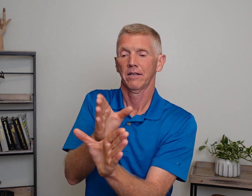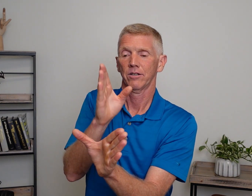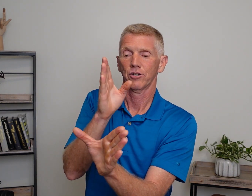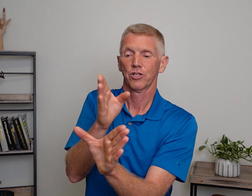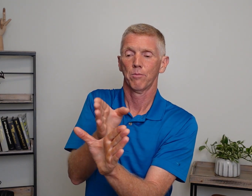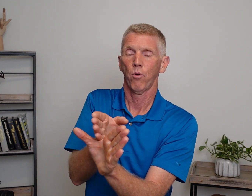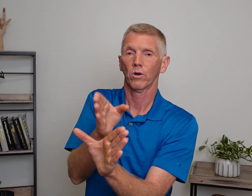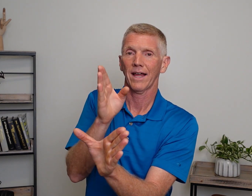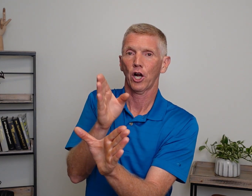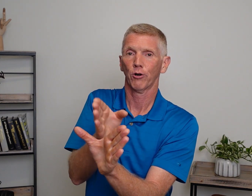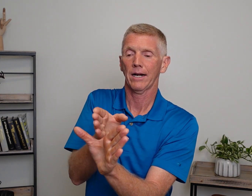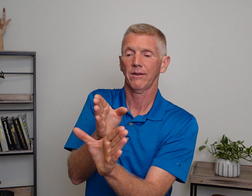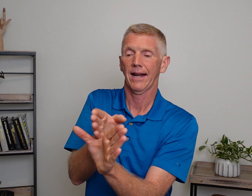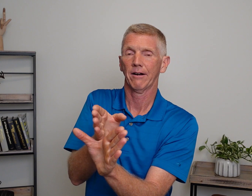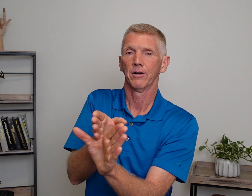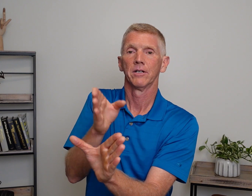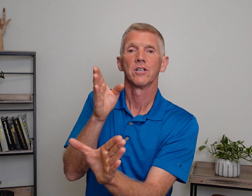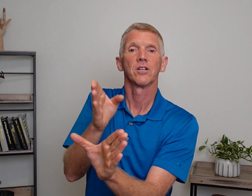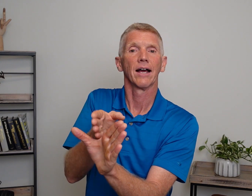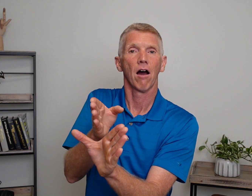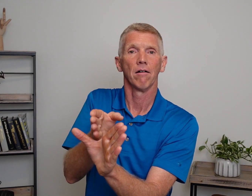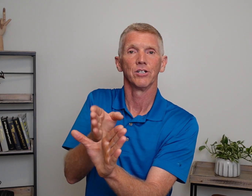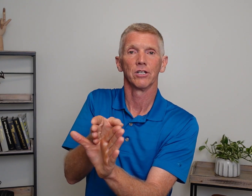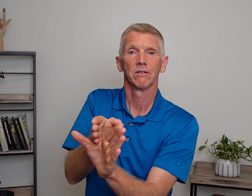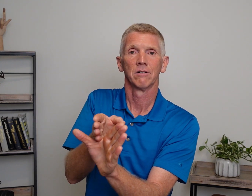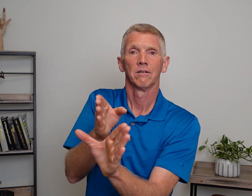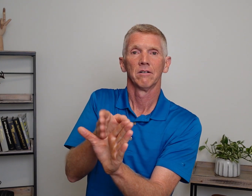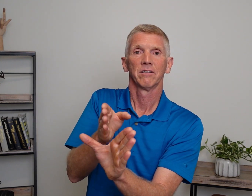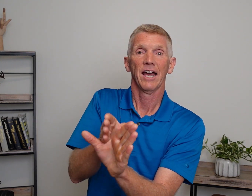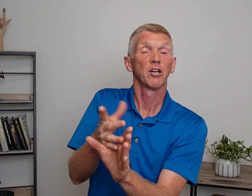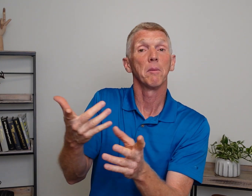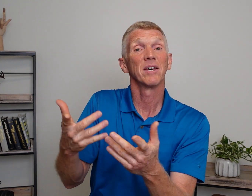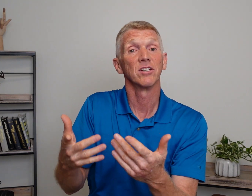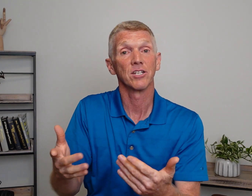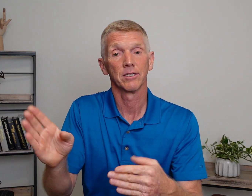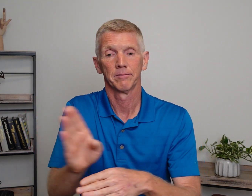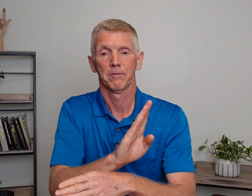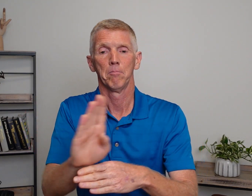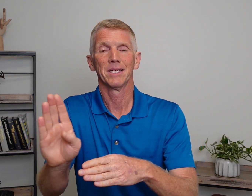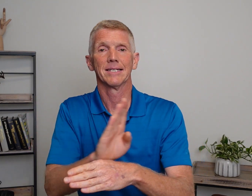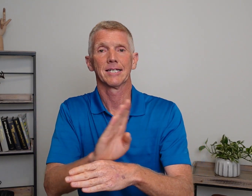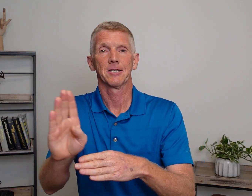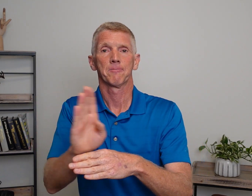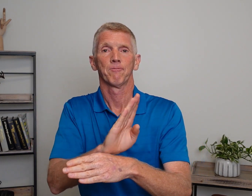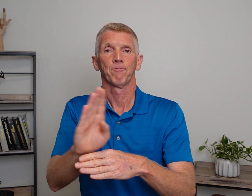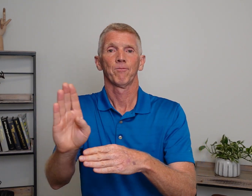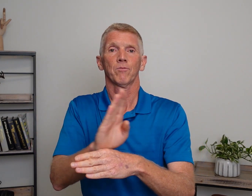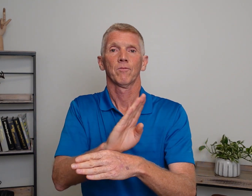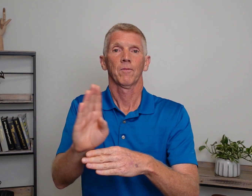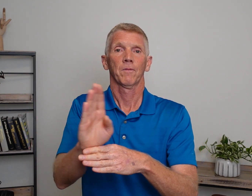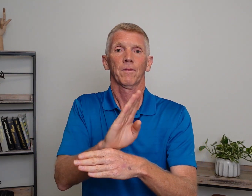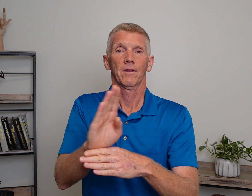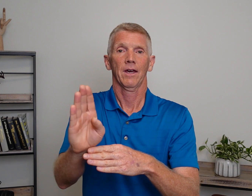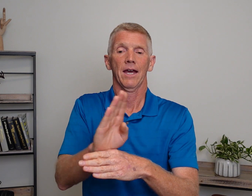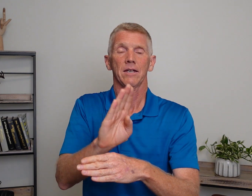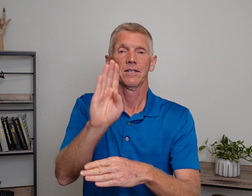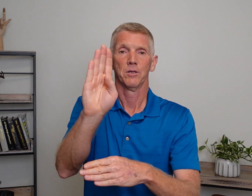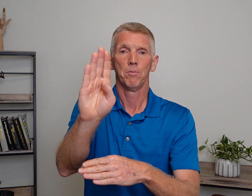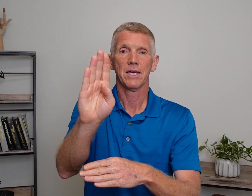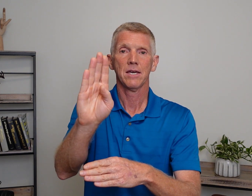Just support that cradle that hand. Psychology. Okay? Could be business. Business. Okay? It's a B.